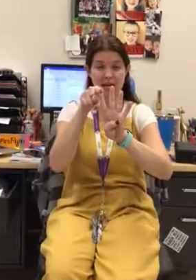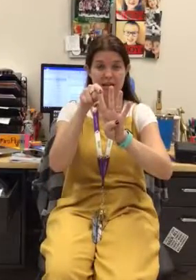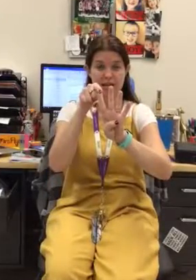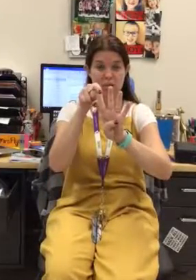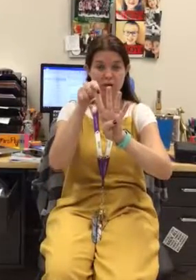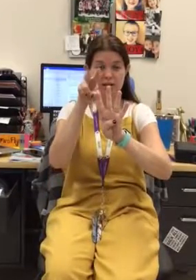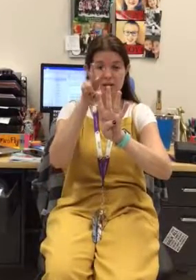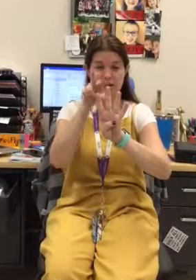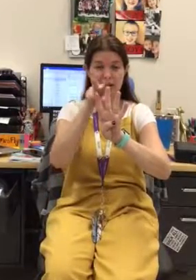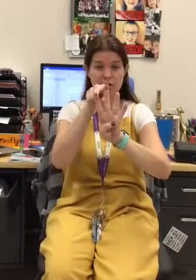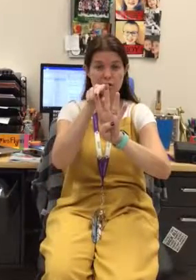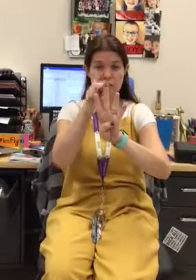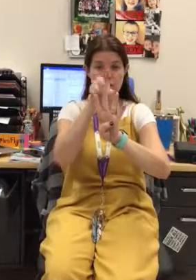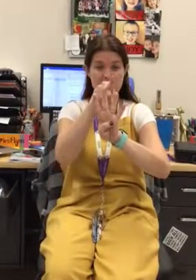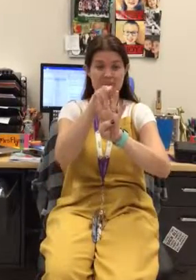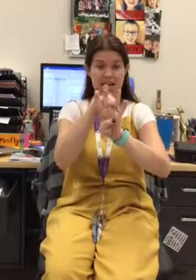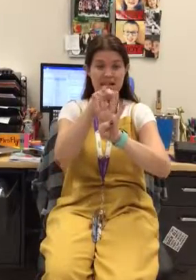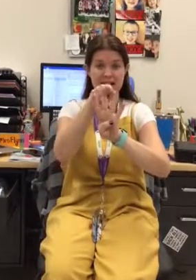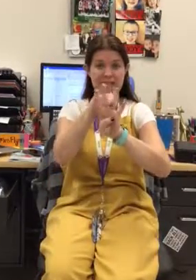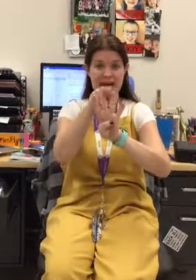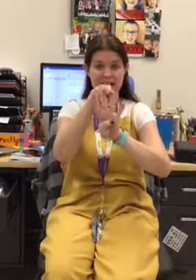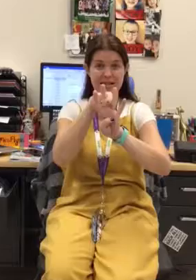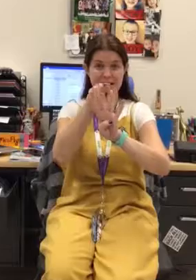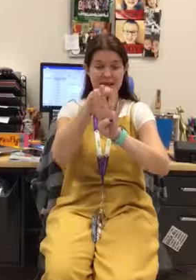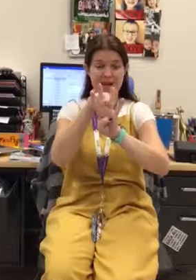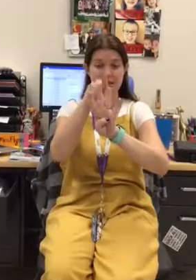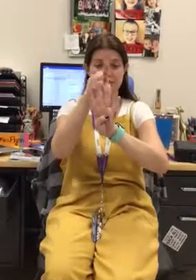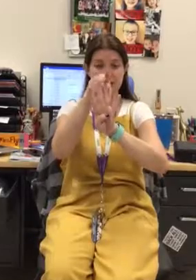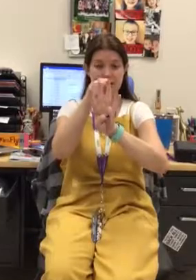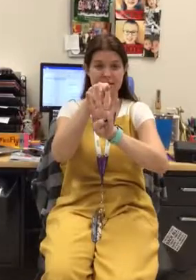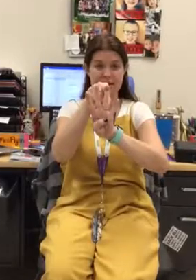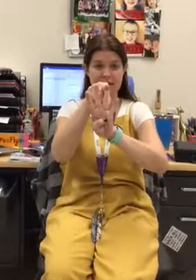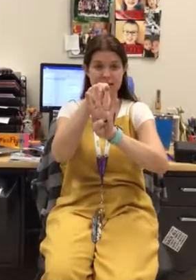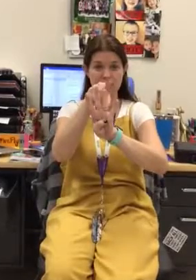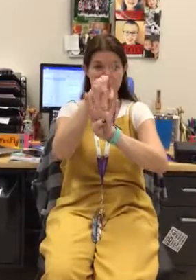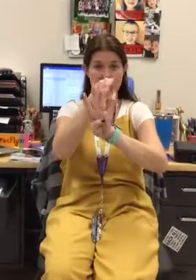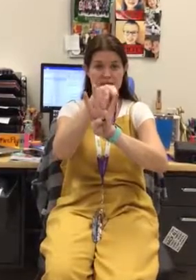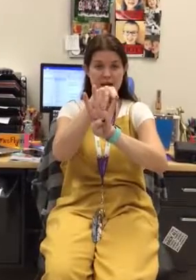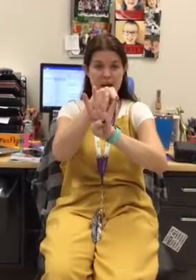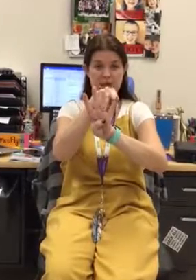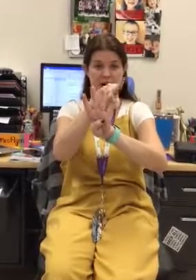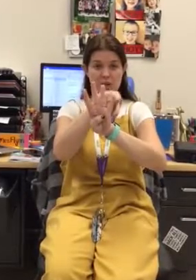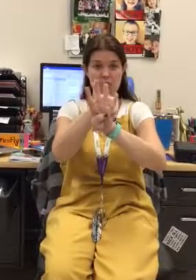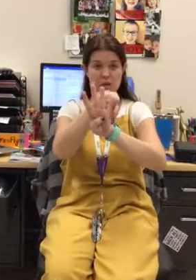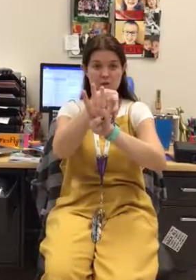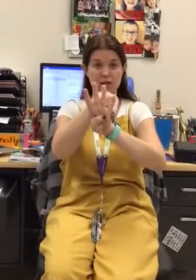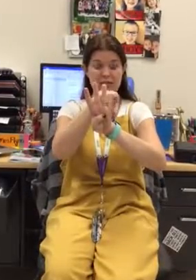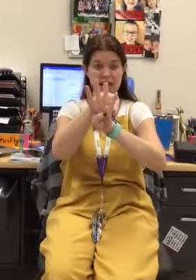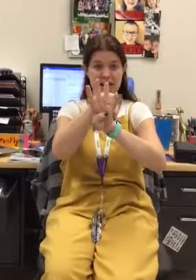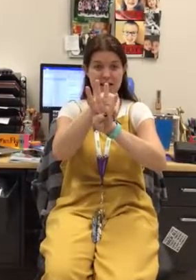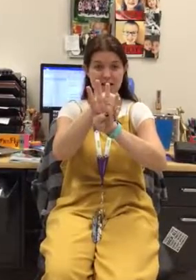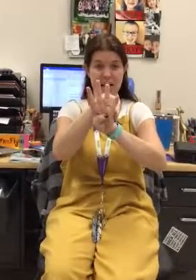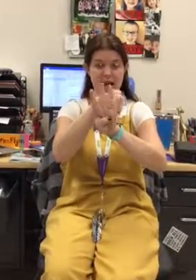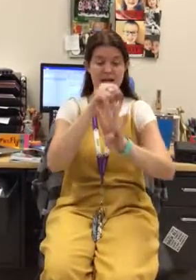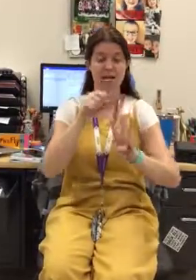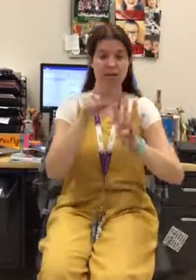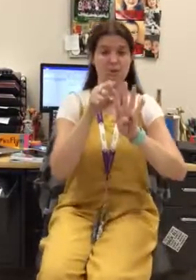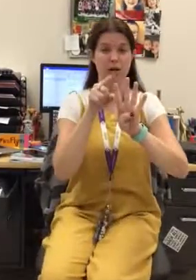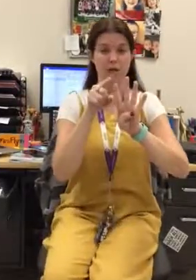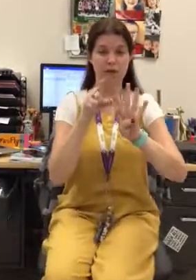then we're going to sing another one, then we're going to sing Glad Tidings, then we're going to sing, we're going to sing another one, and then we're going to do Glad Tidings, okay? Here we go with